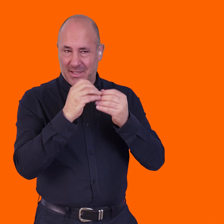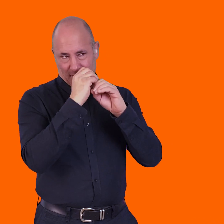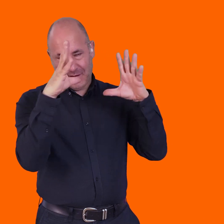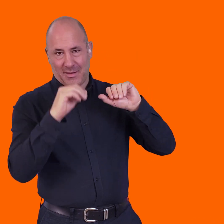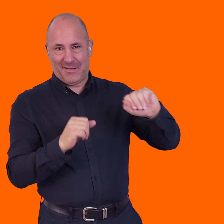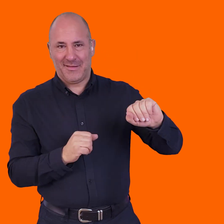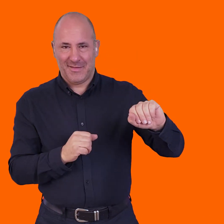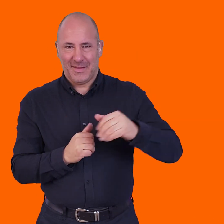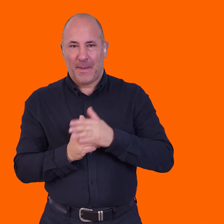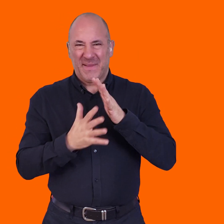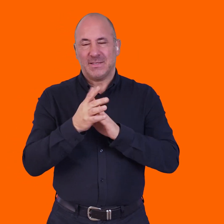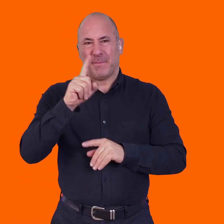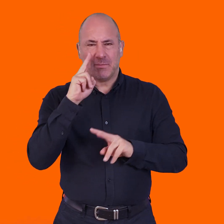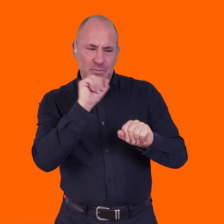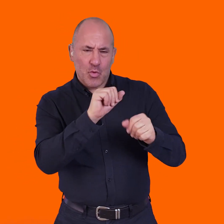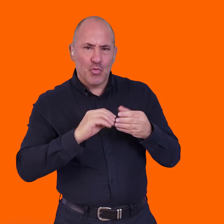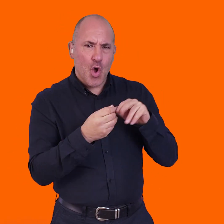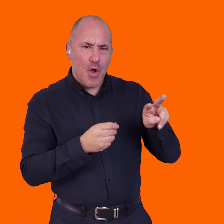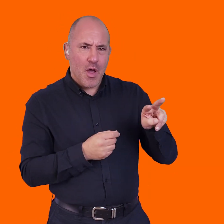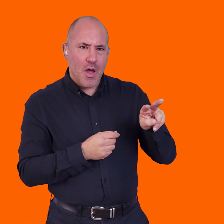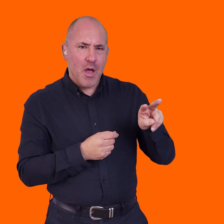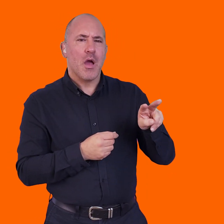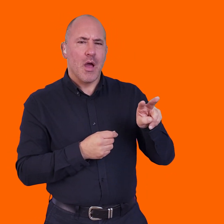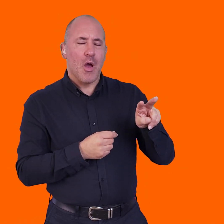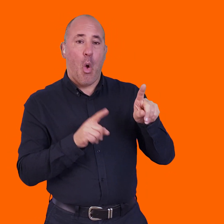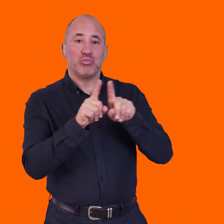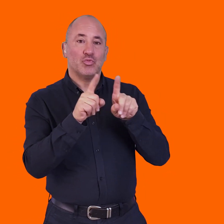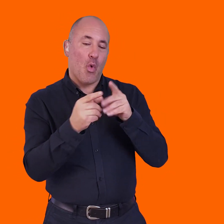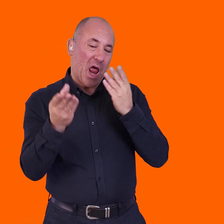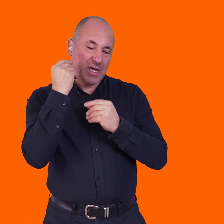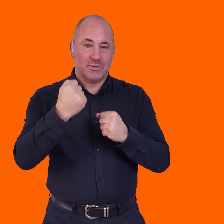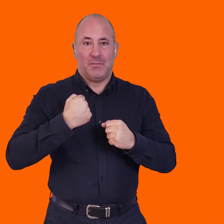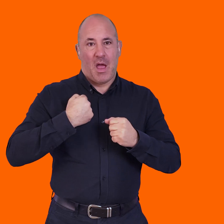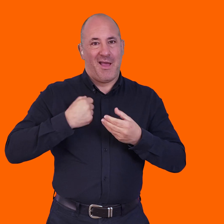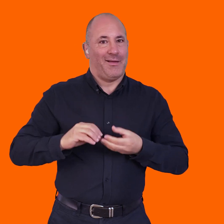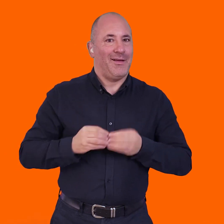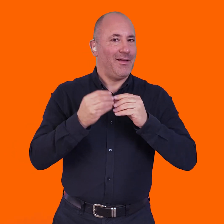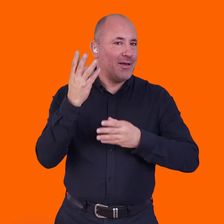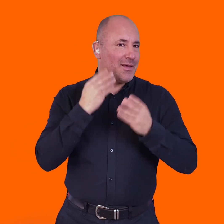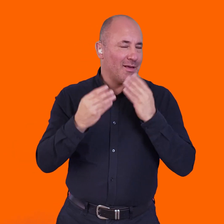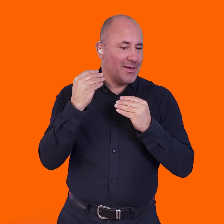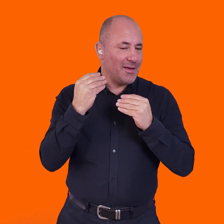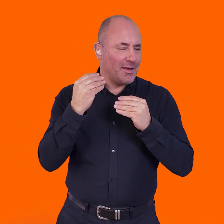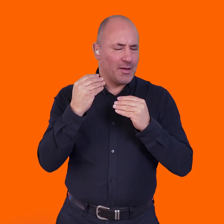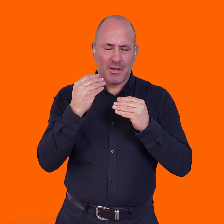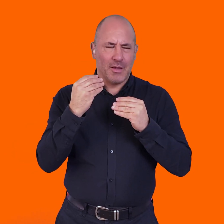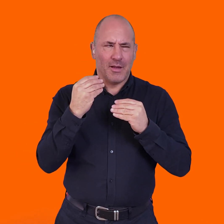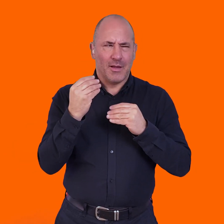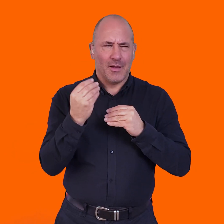people can see her work and people can listen to my piece at the same time and they're connected.